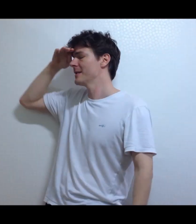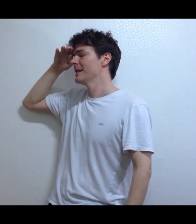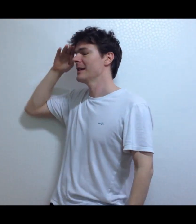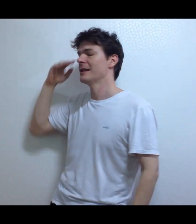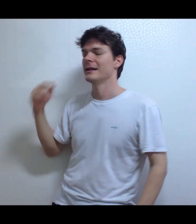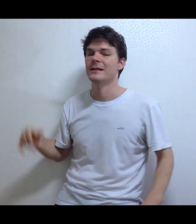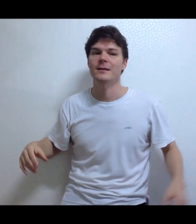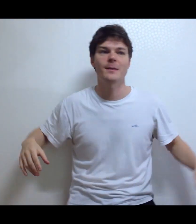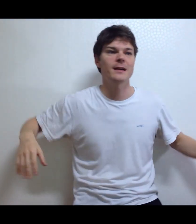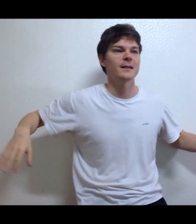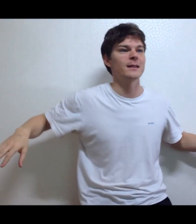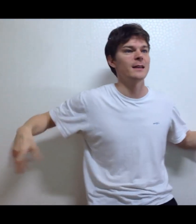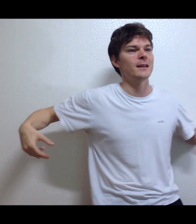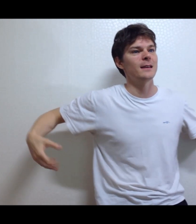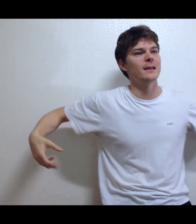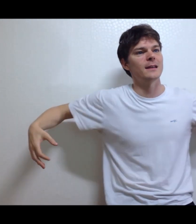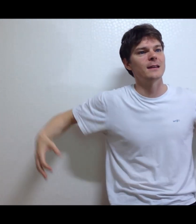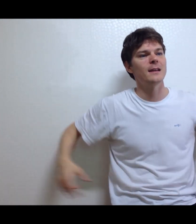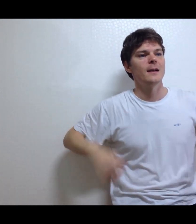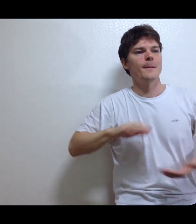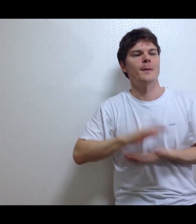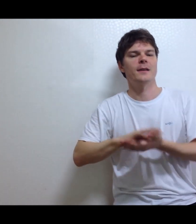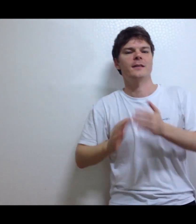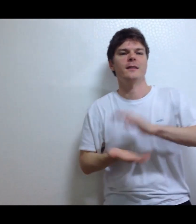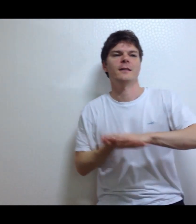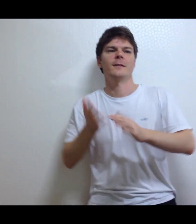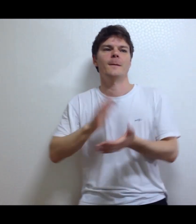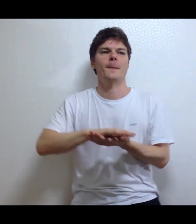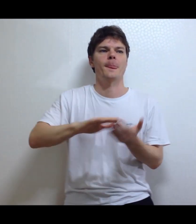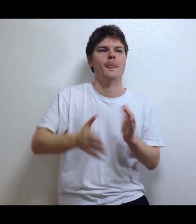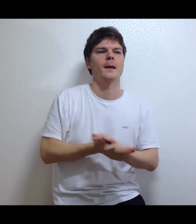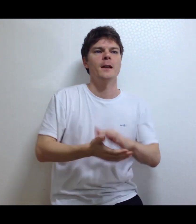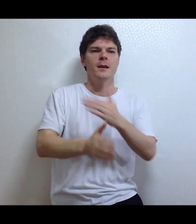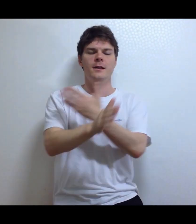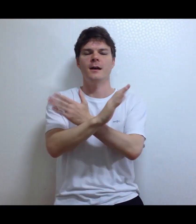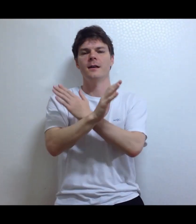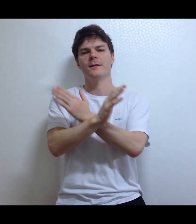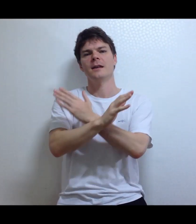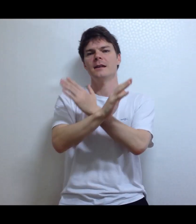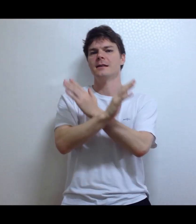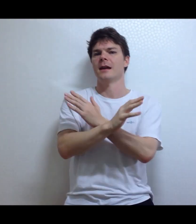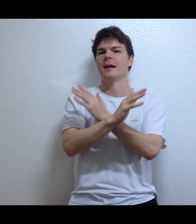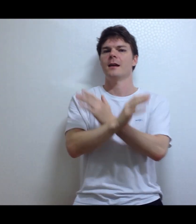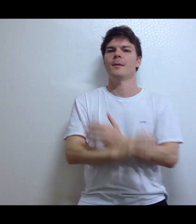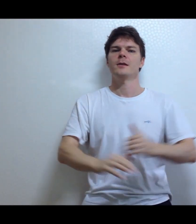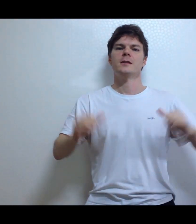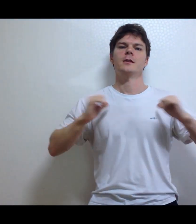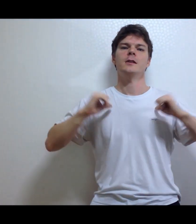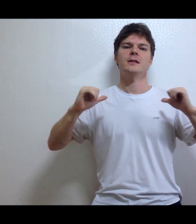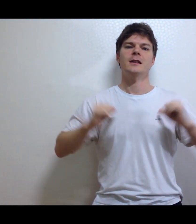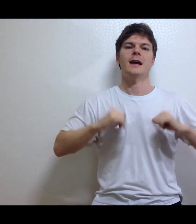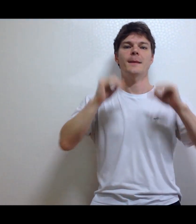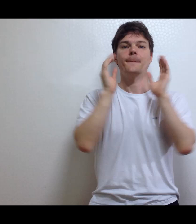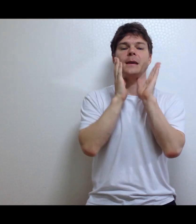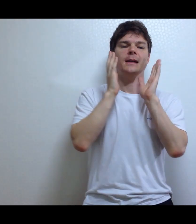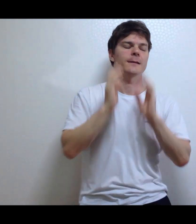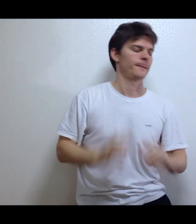see? It's a monkey puzzle None of these animals looks like me